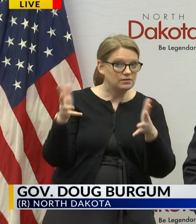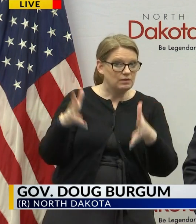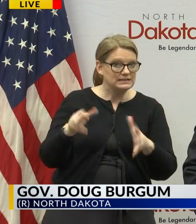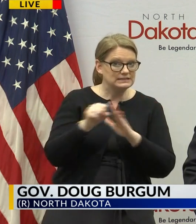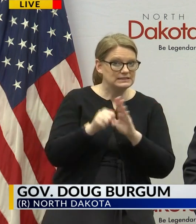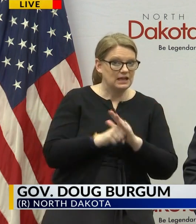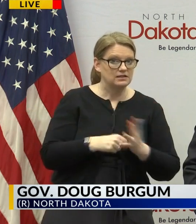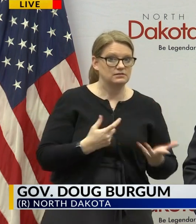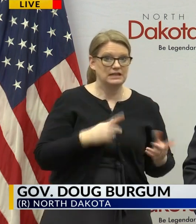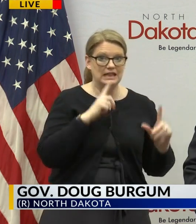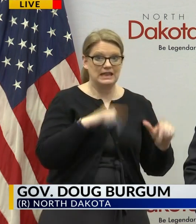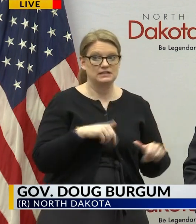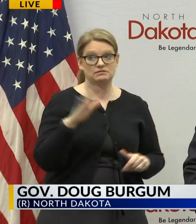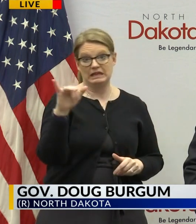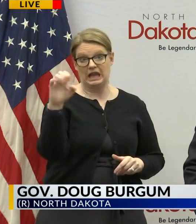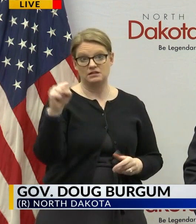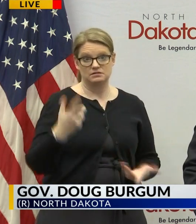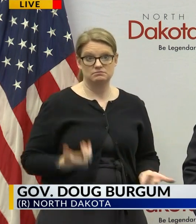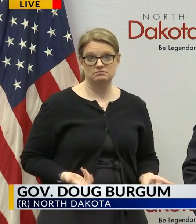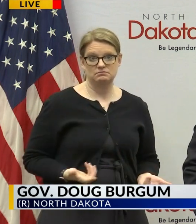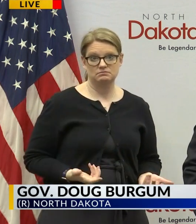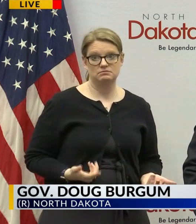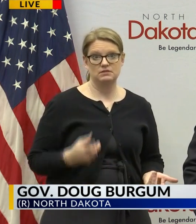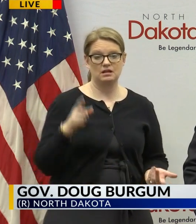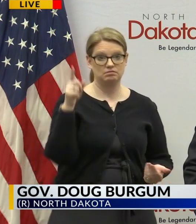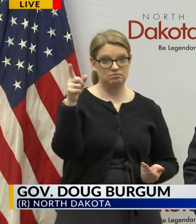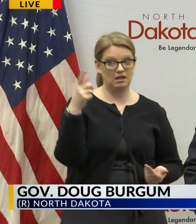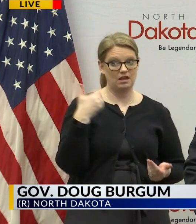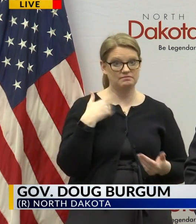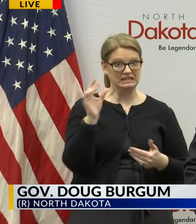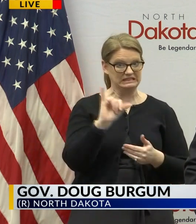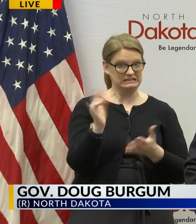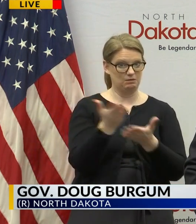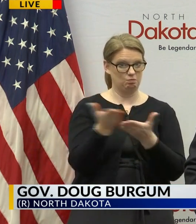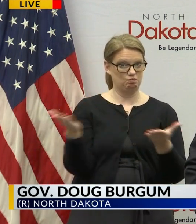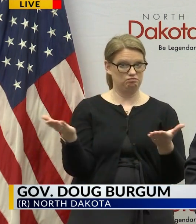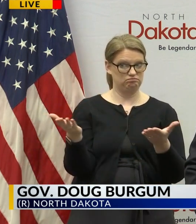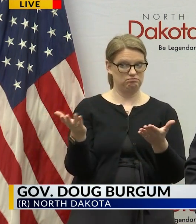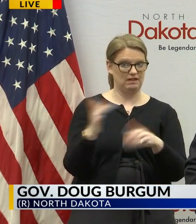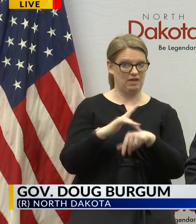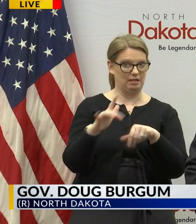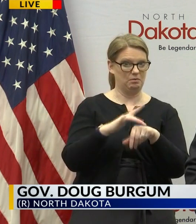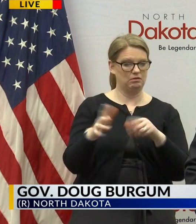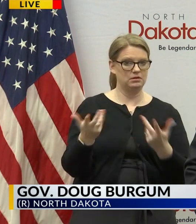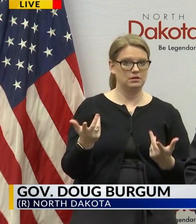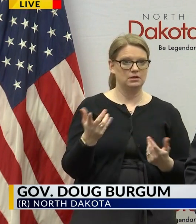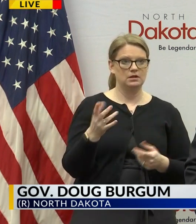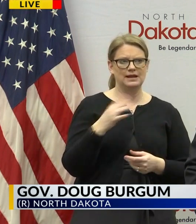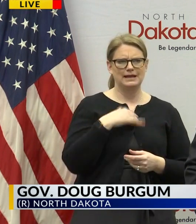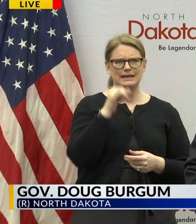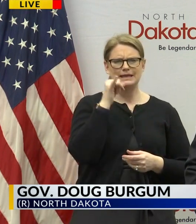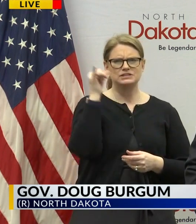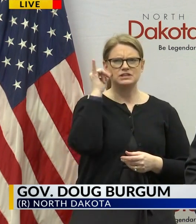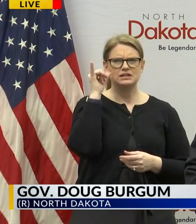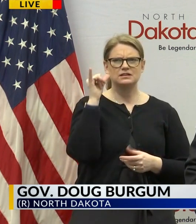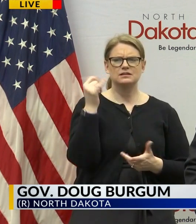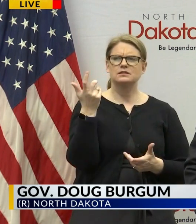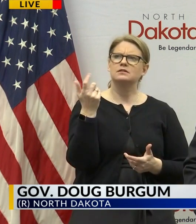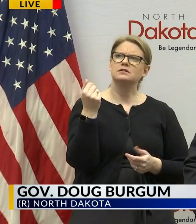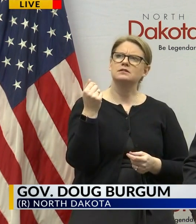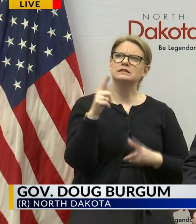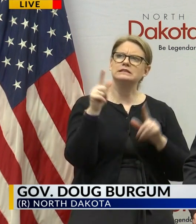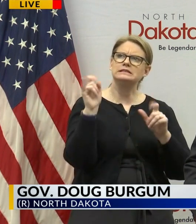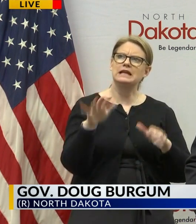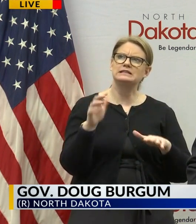of the state and the answer is yes that they do uh and i and i'm uh certain that they're at least of yesterday i think we had 30 we had